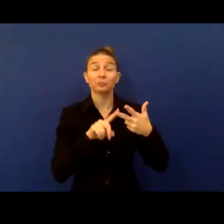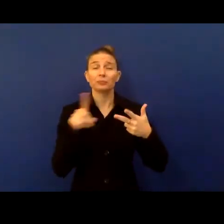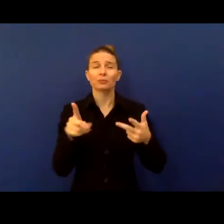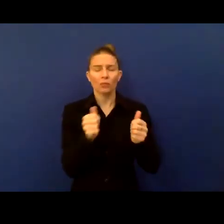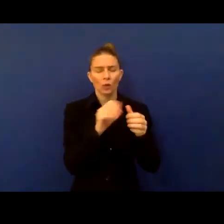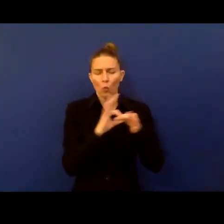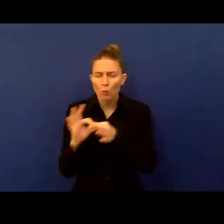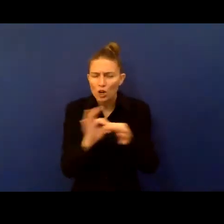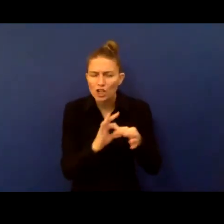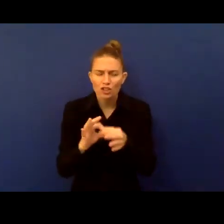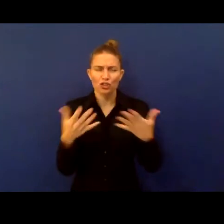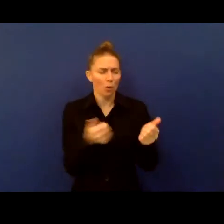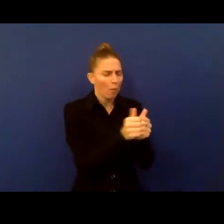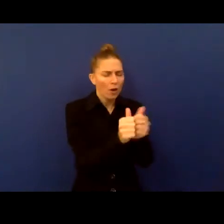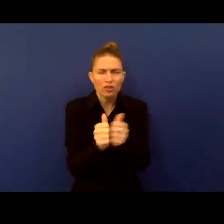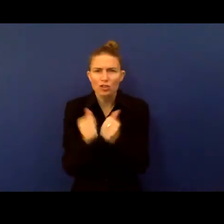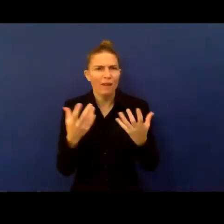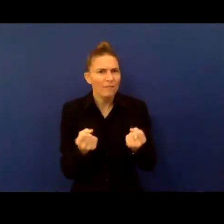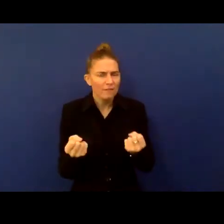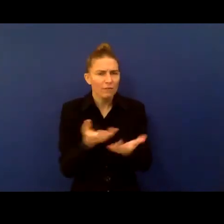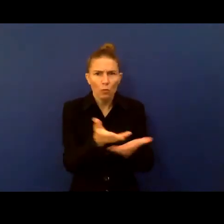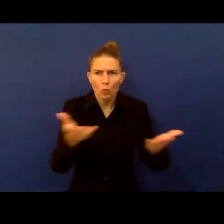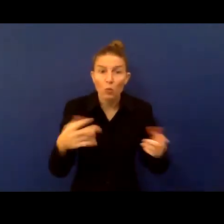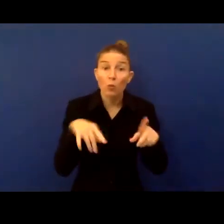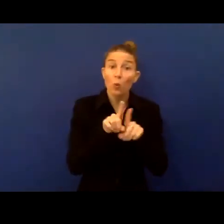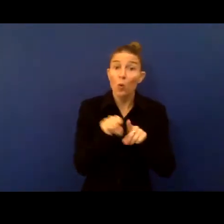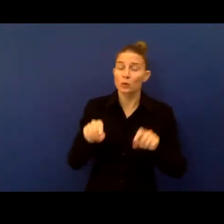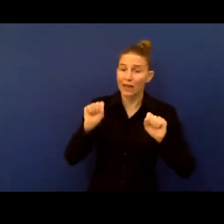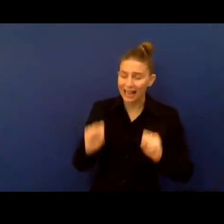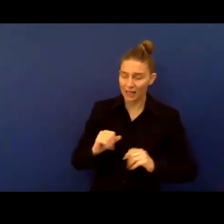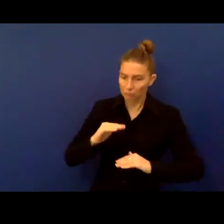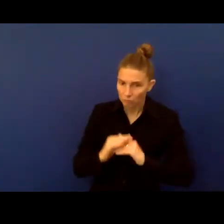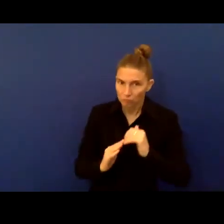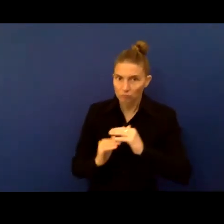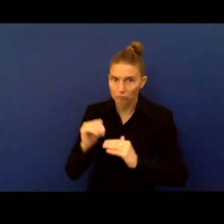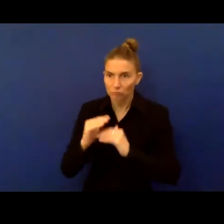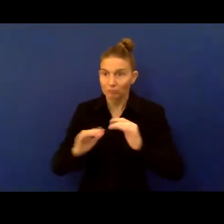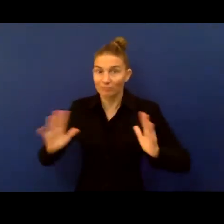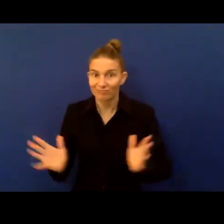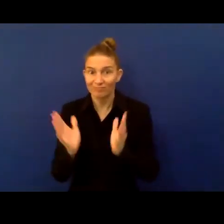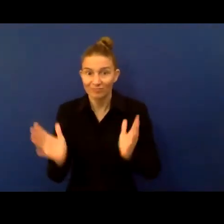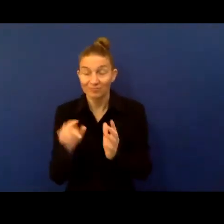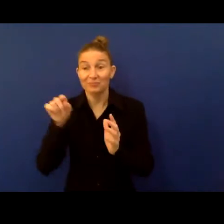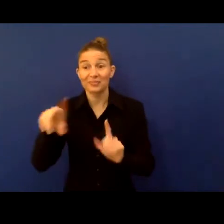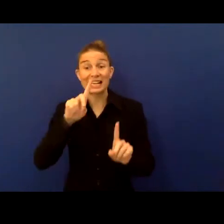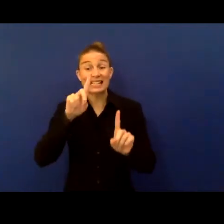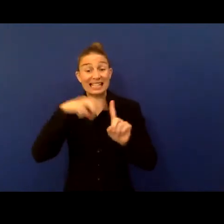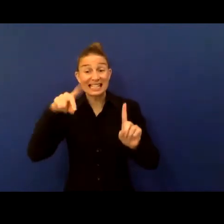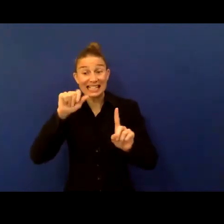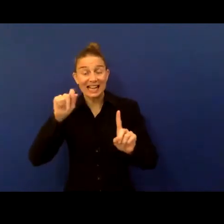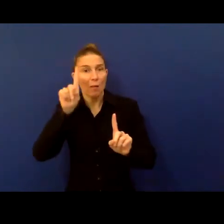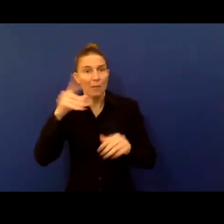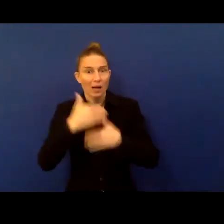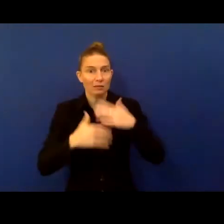exist? What kinds of cooperation should be built to promote the use of disability disaggregated data? And what good